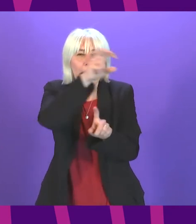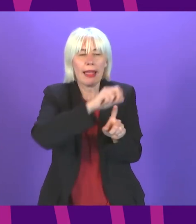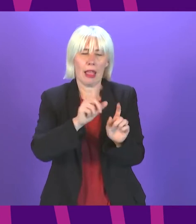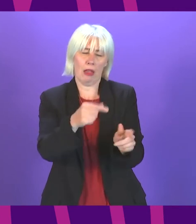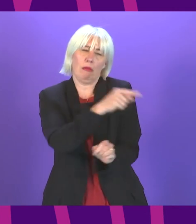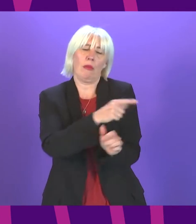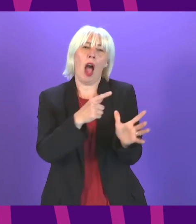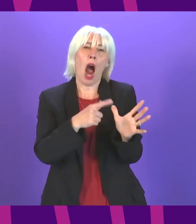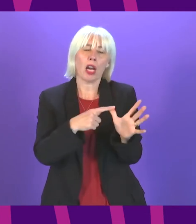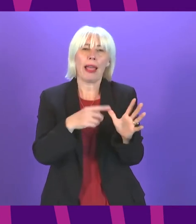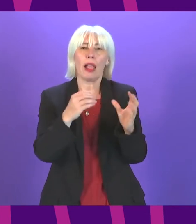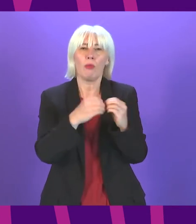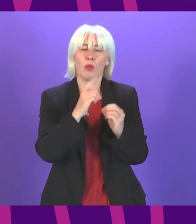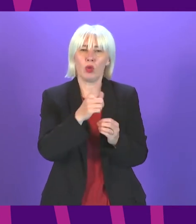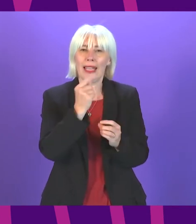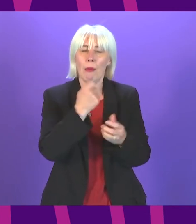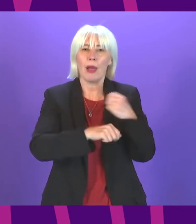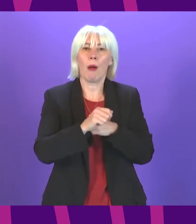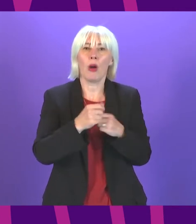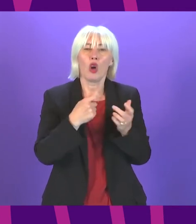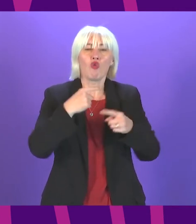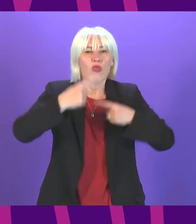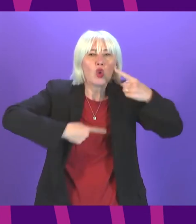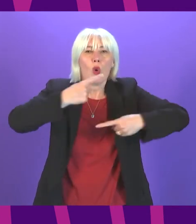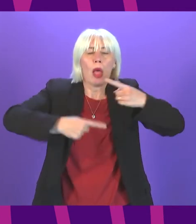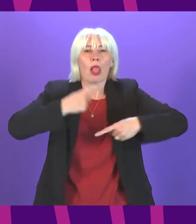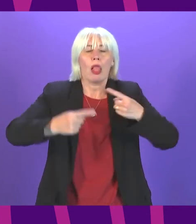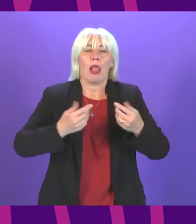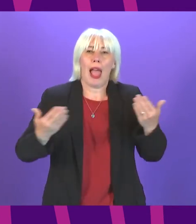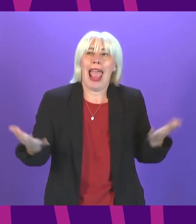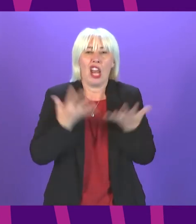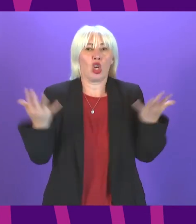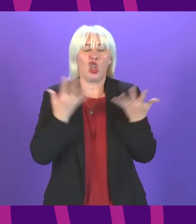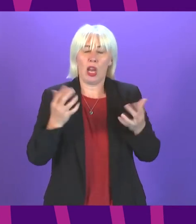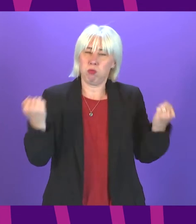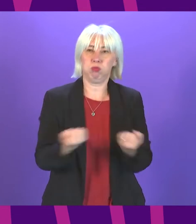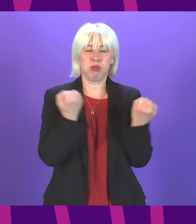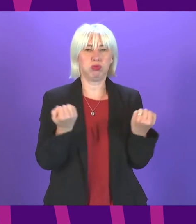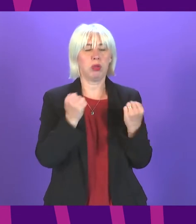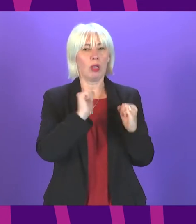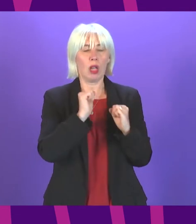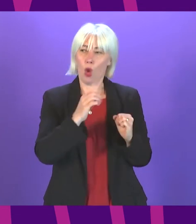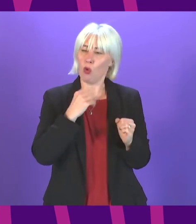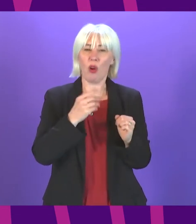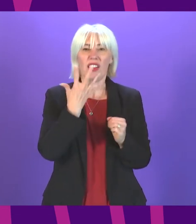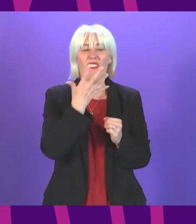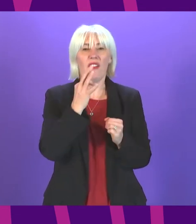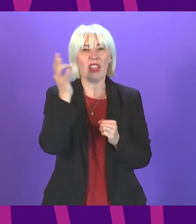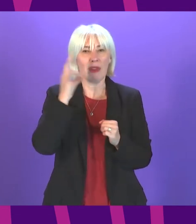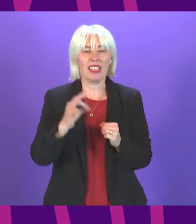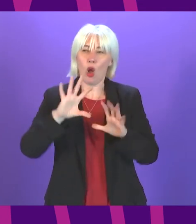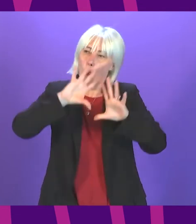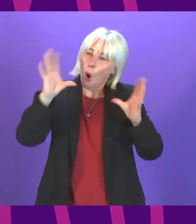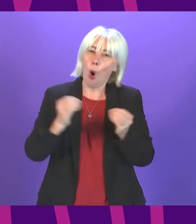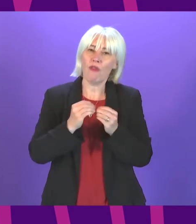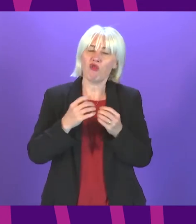Argyllam Butte a renewable energy powerhouse by 2030 the Scottish Government aim to generate 50% of Scotland's overall